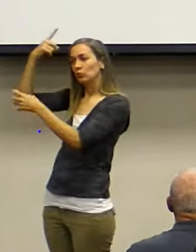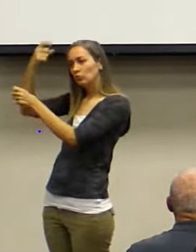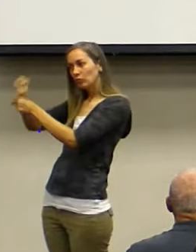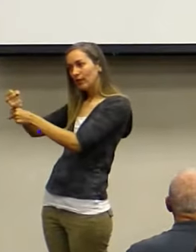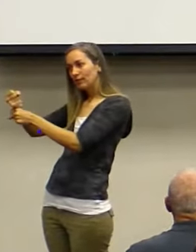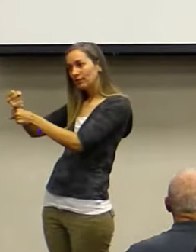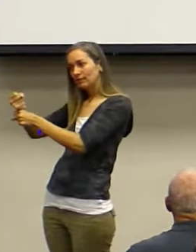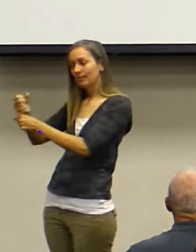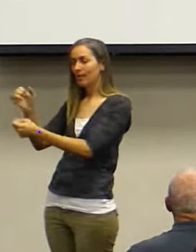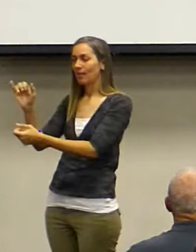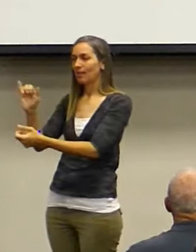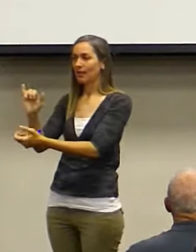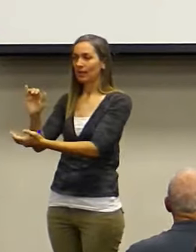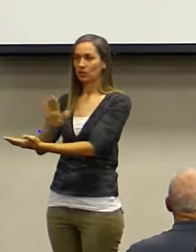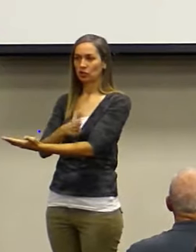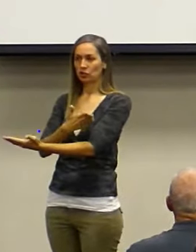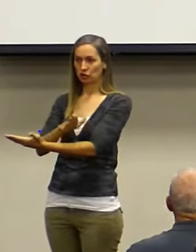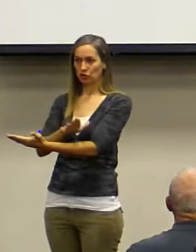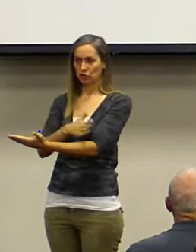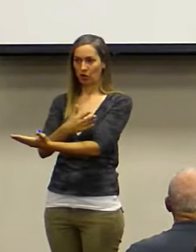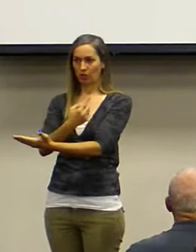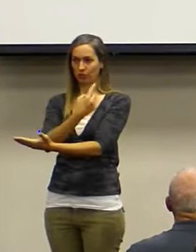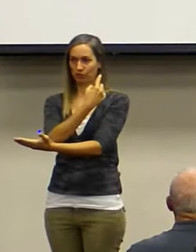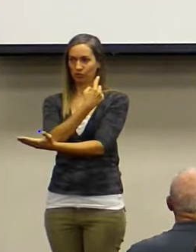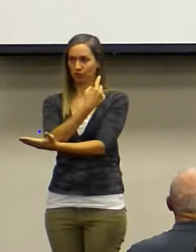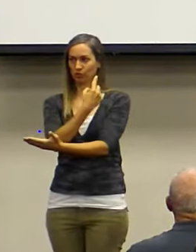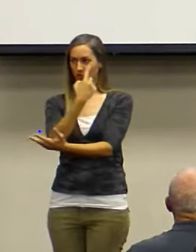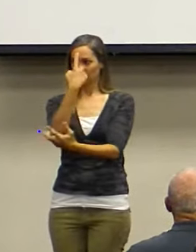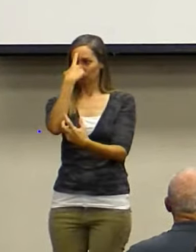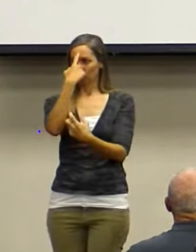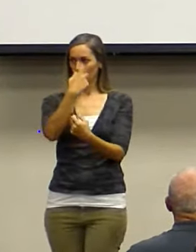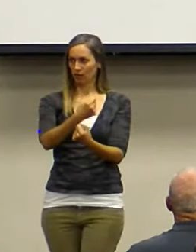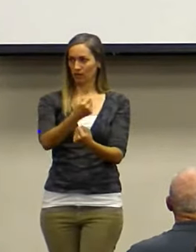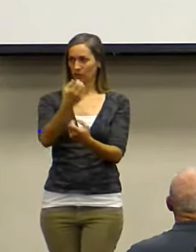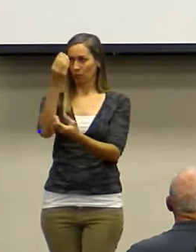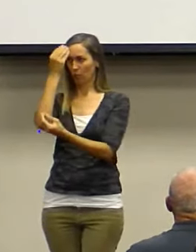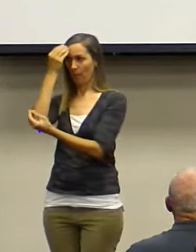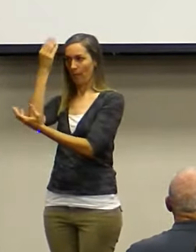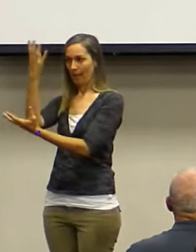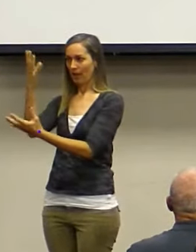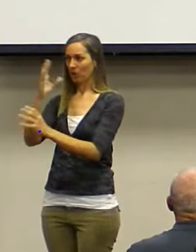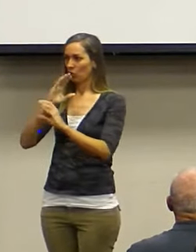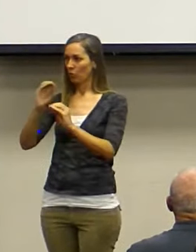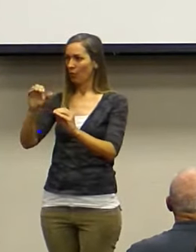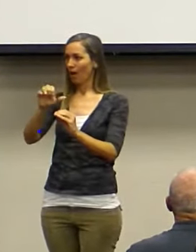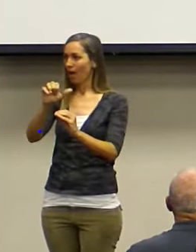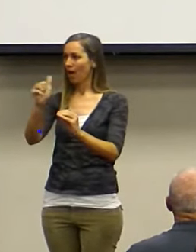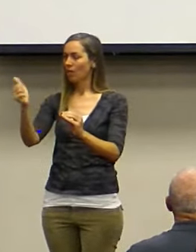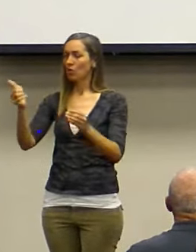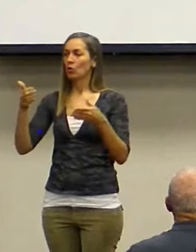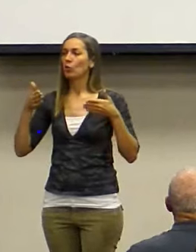Like the song, trust and obey. I love that song. For there is no other way.